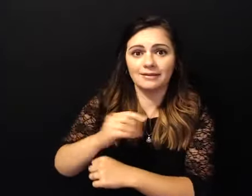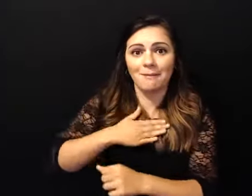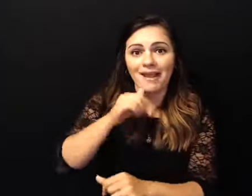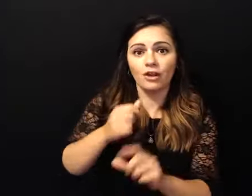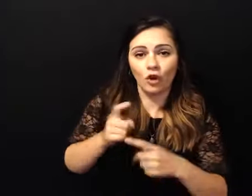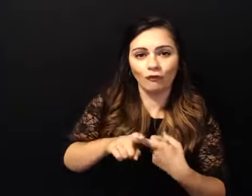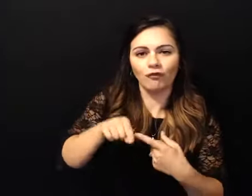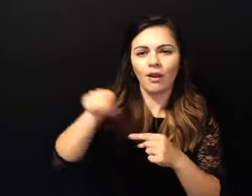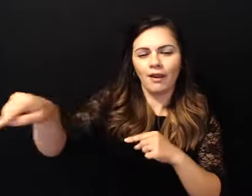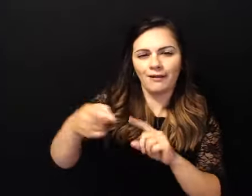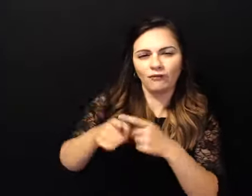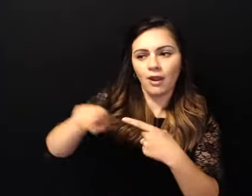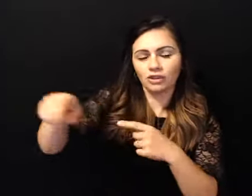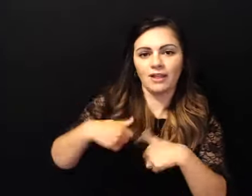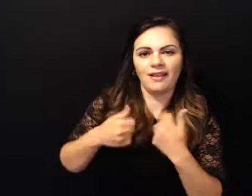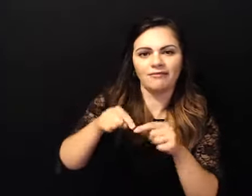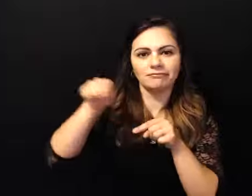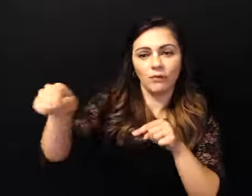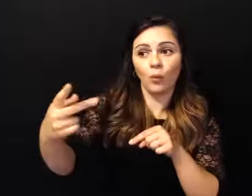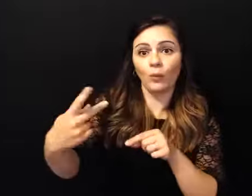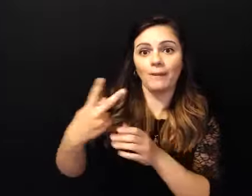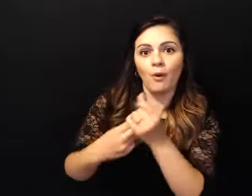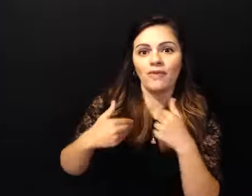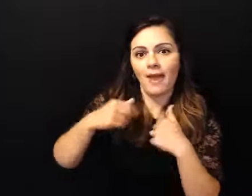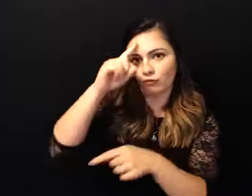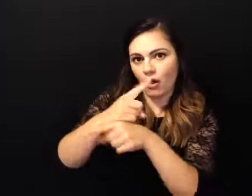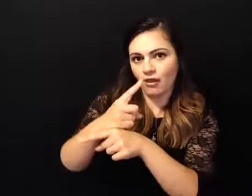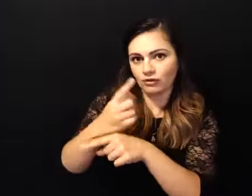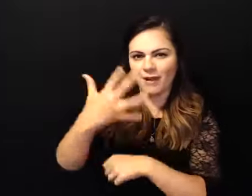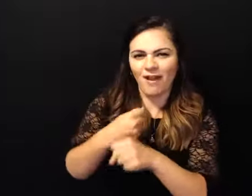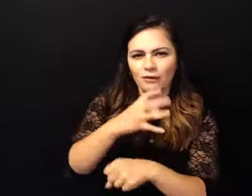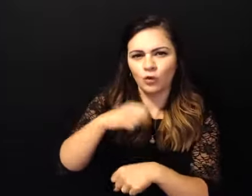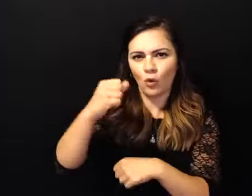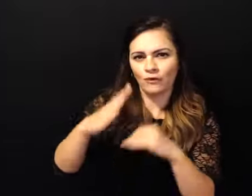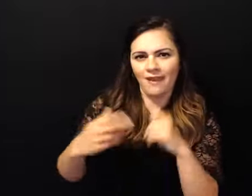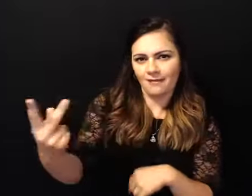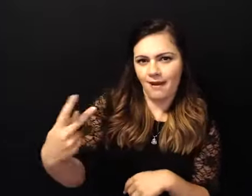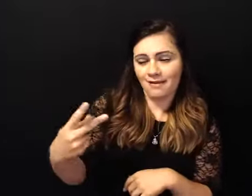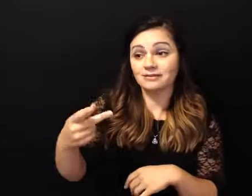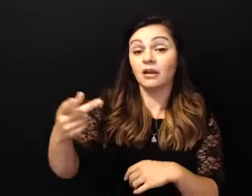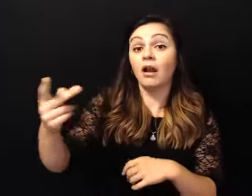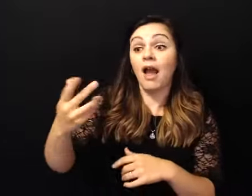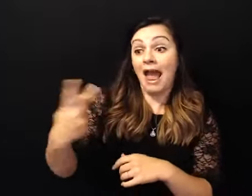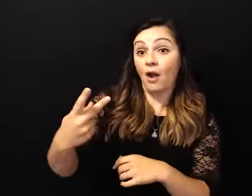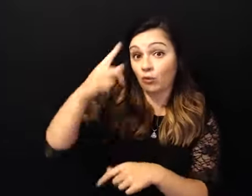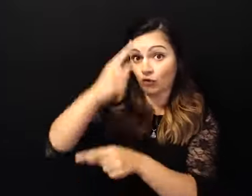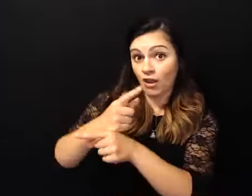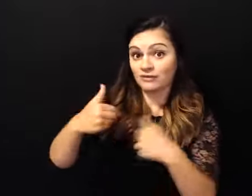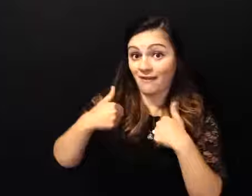five years older than us and uh they were having a party and in order for us to shut up and not tell on them they fed us beer